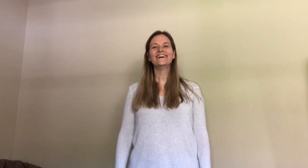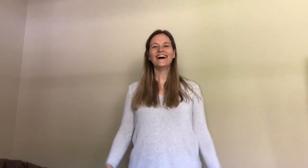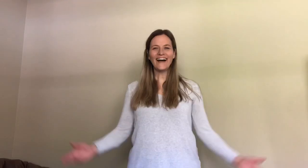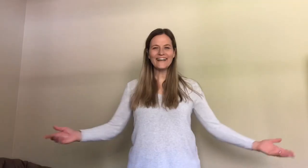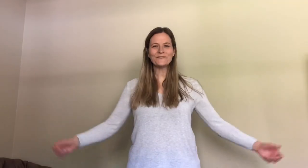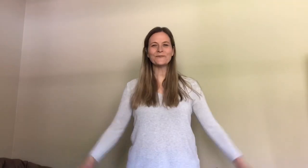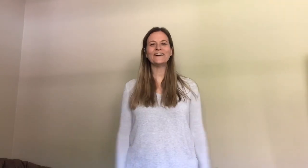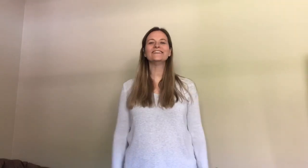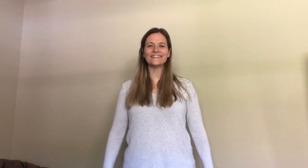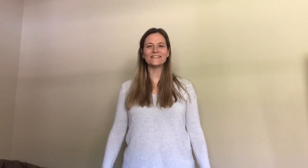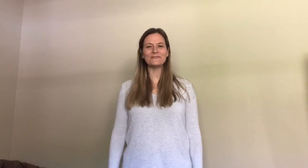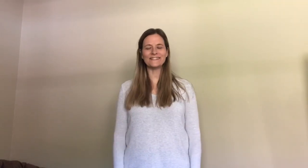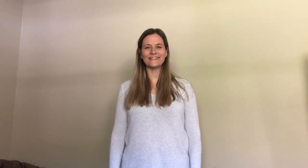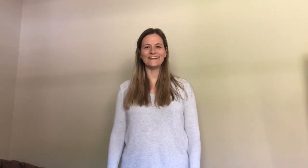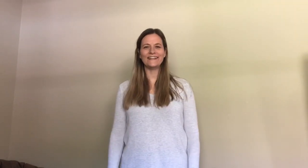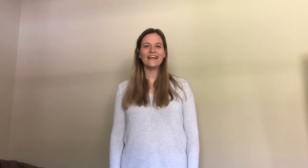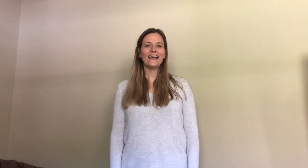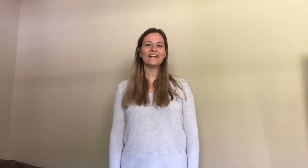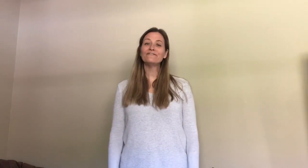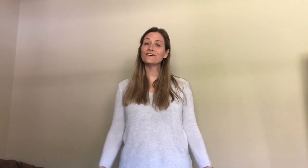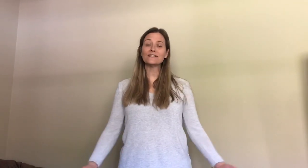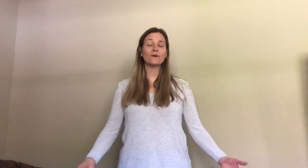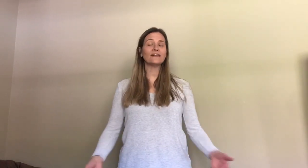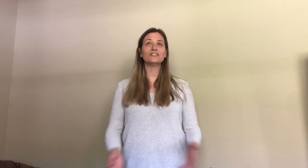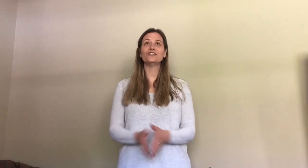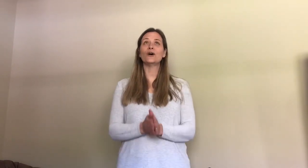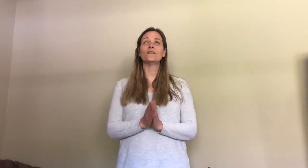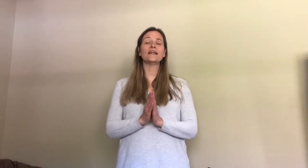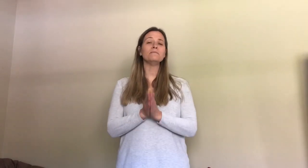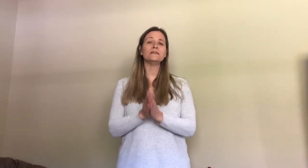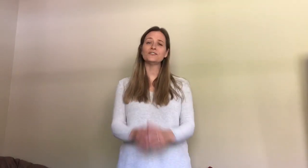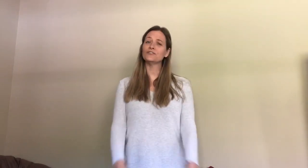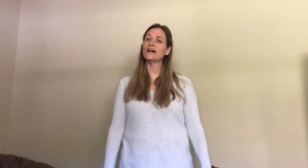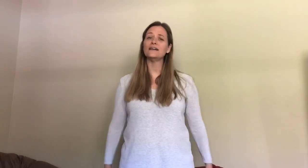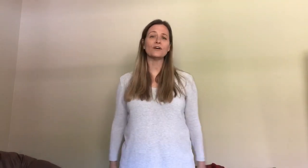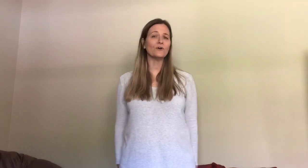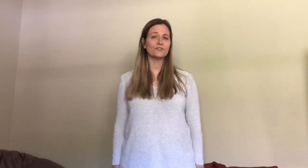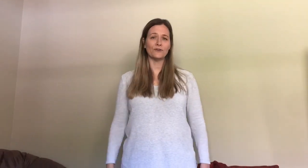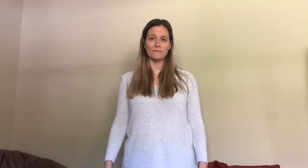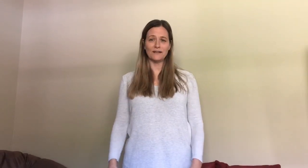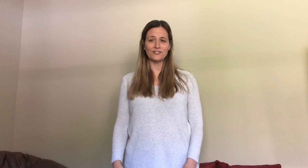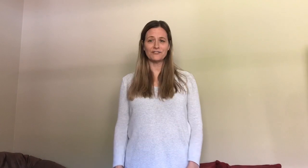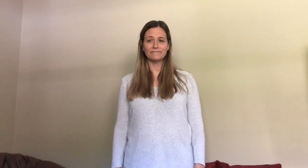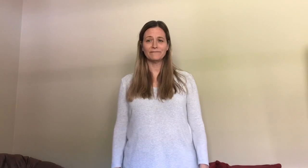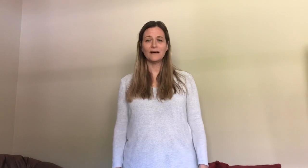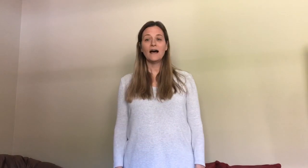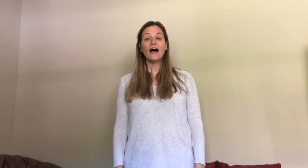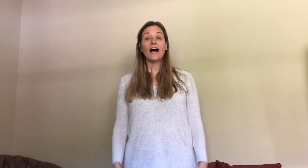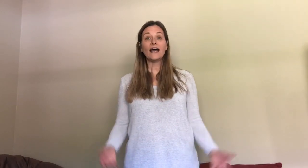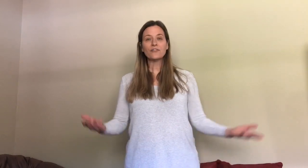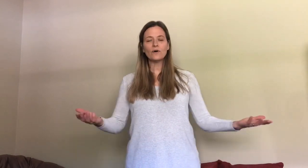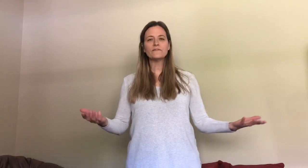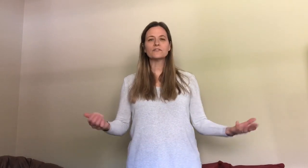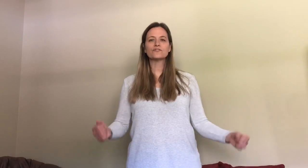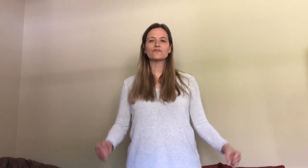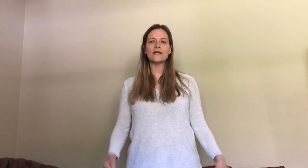hi everyone this is miss Lynn and at first I want to let you know that I miss you guys oh so much I thought of this great